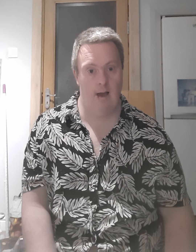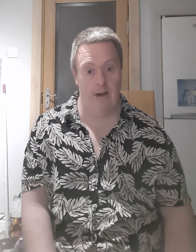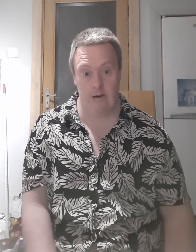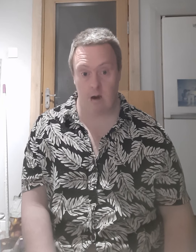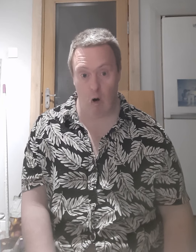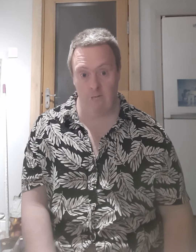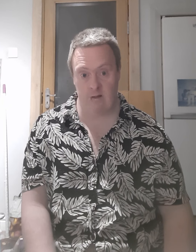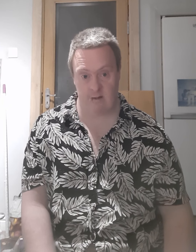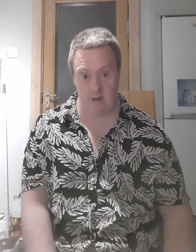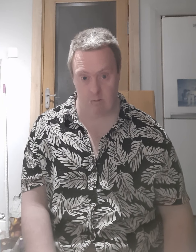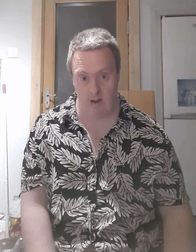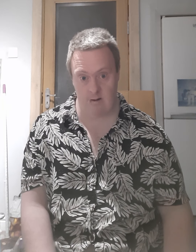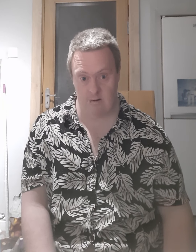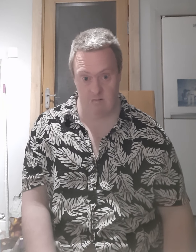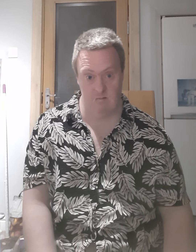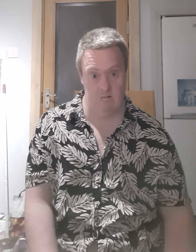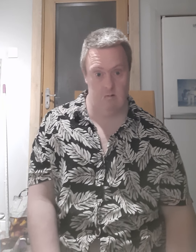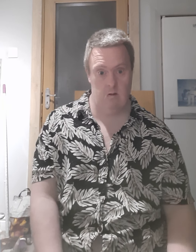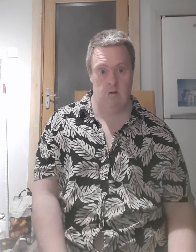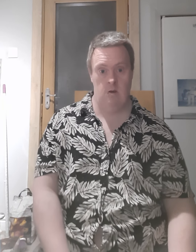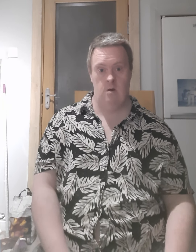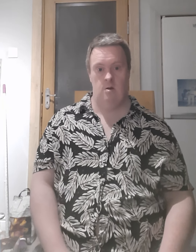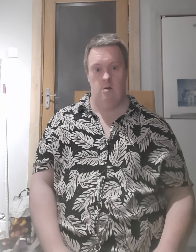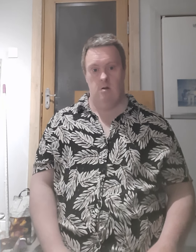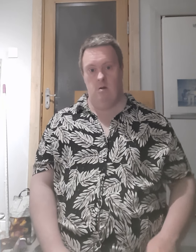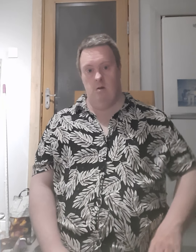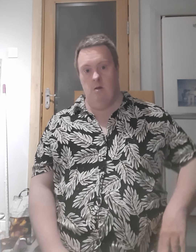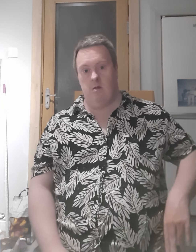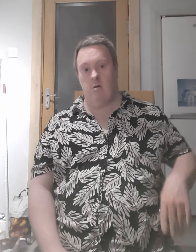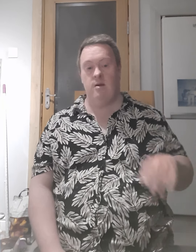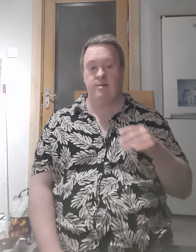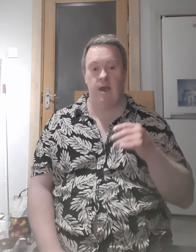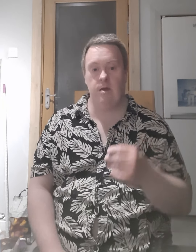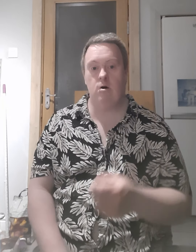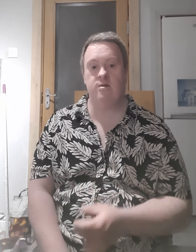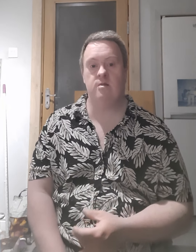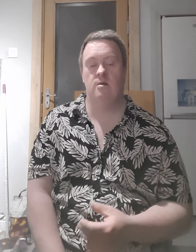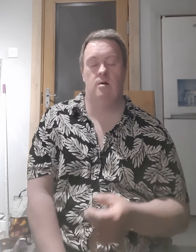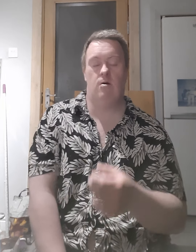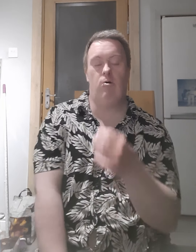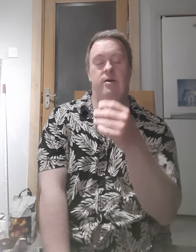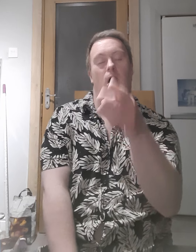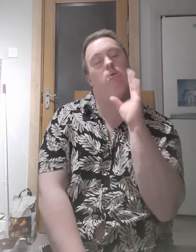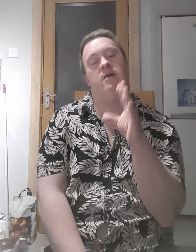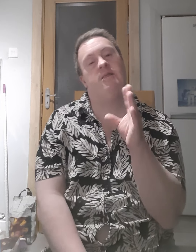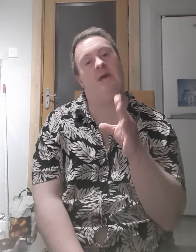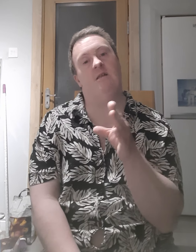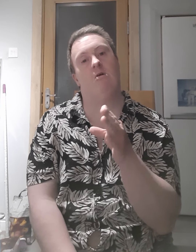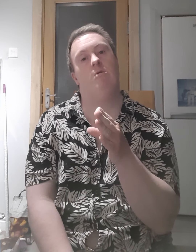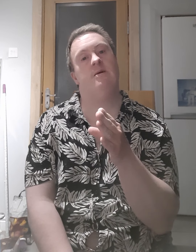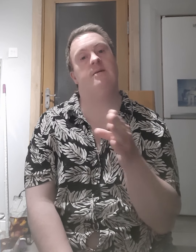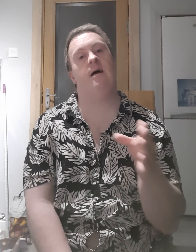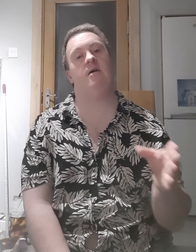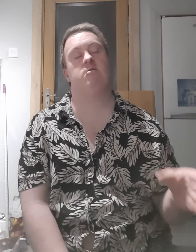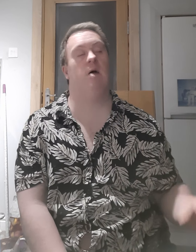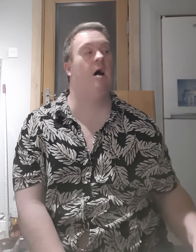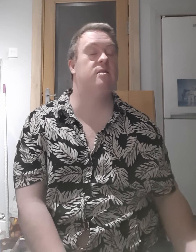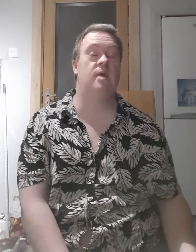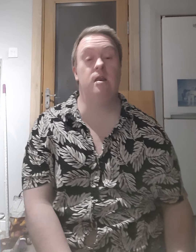and COVID as well so I want to tell you because oh yeah I want to tell you this all the guards were had telling